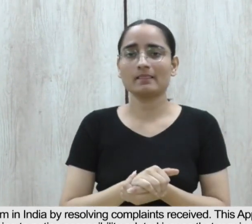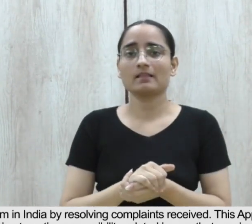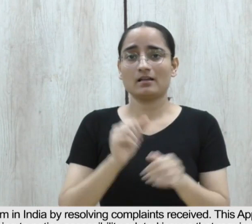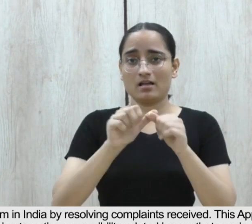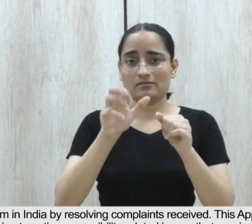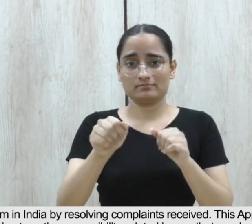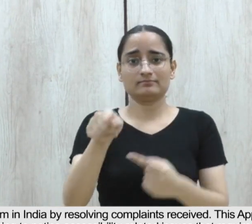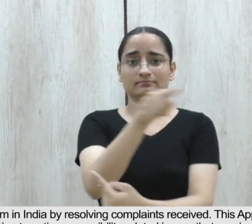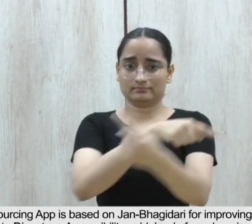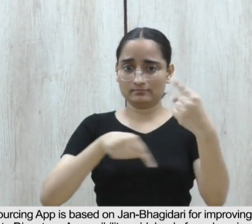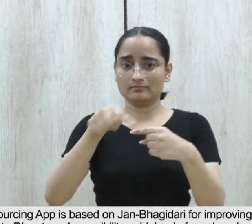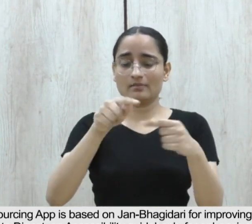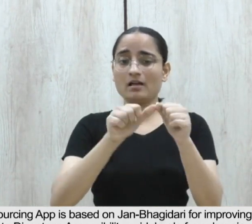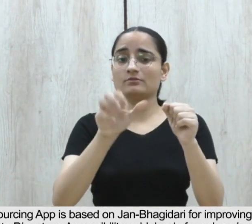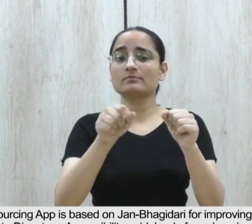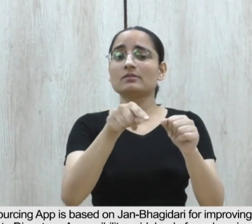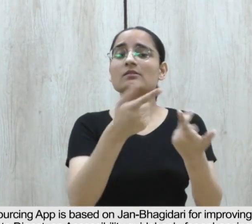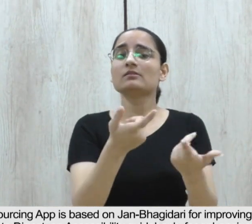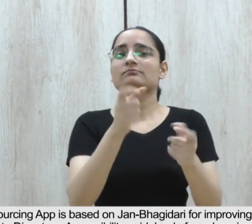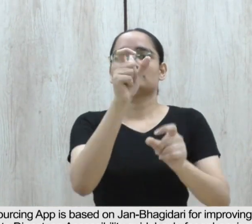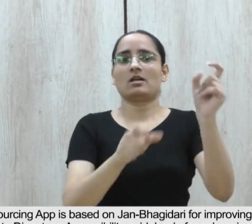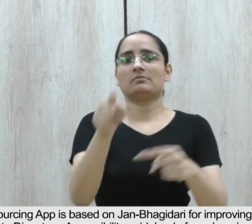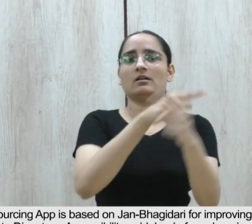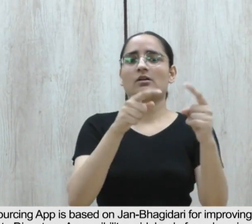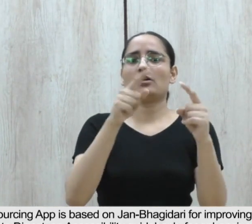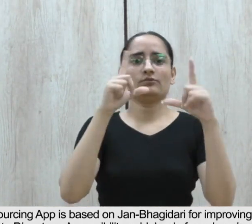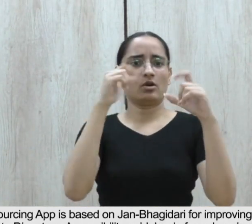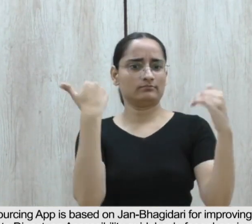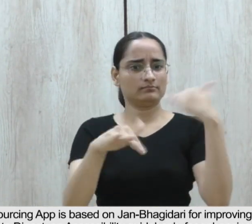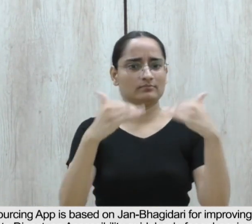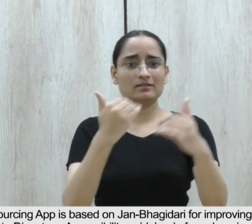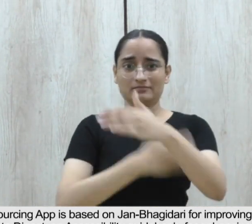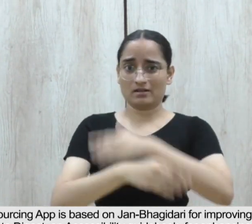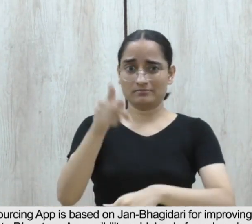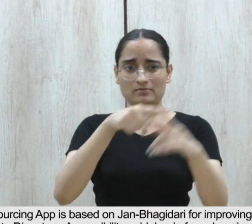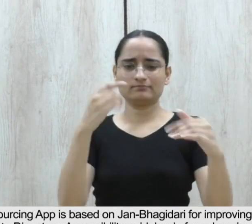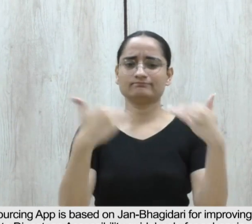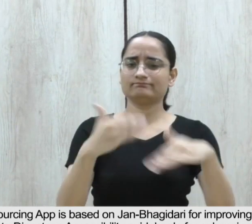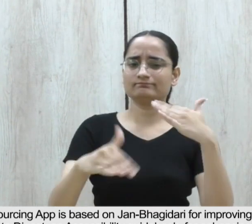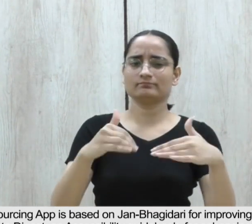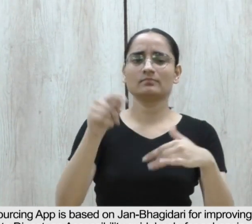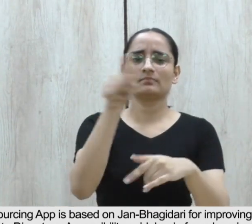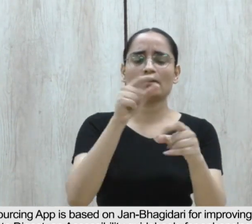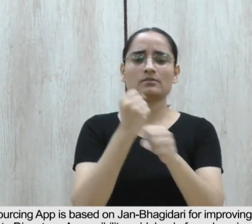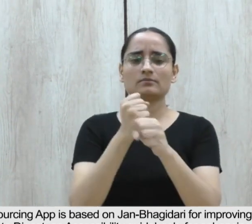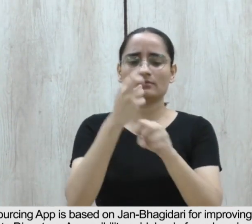The vision and direction for this crowdsourcing app is based on Jan Bhagidari for improving